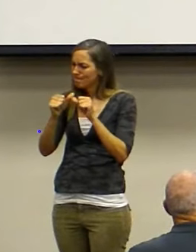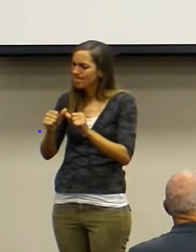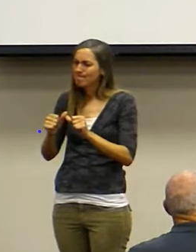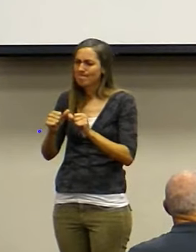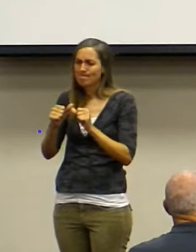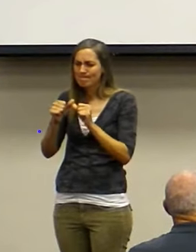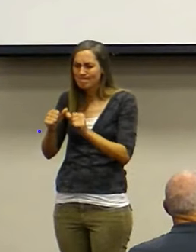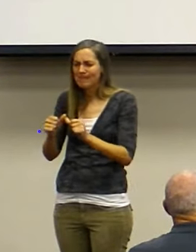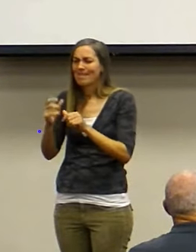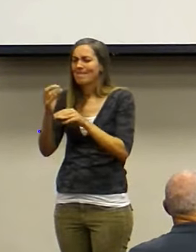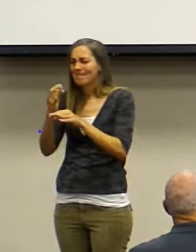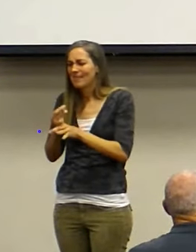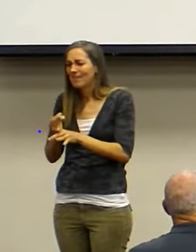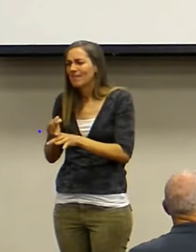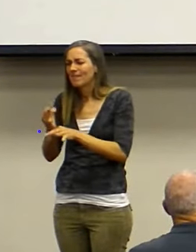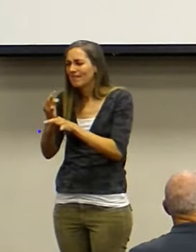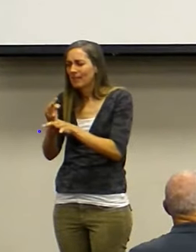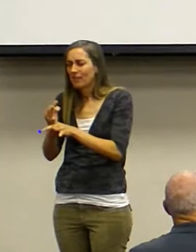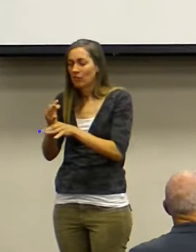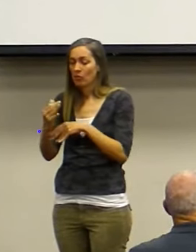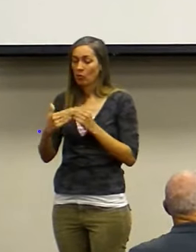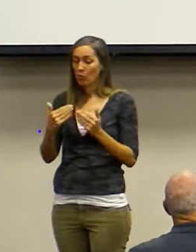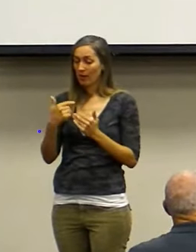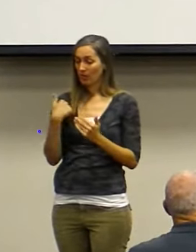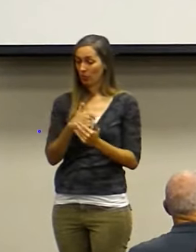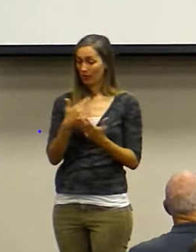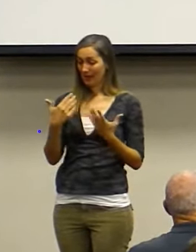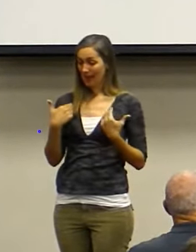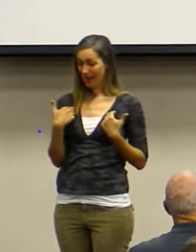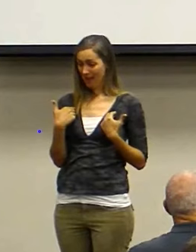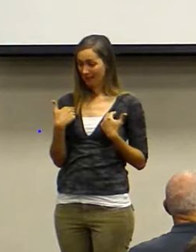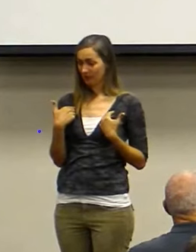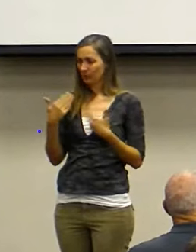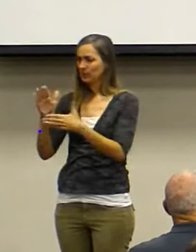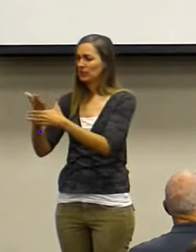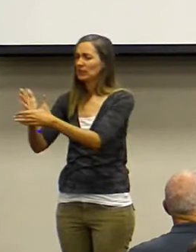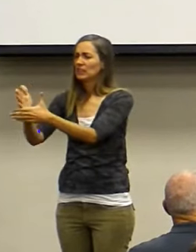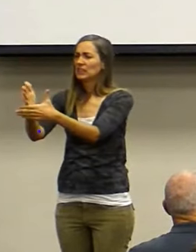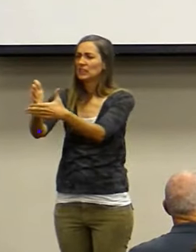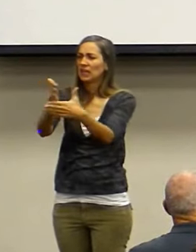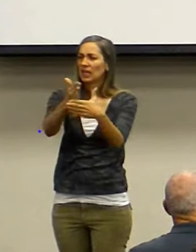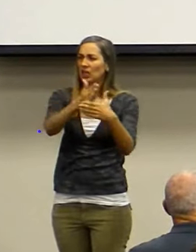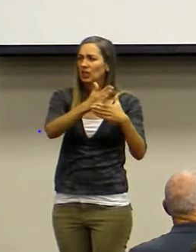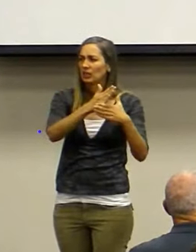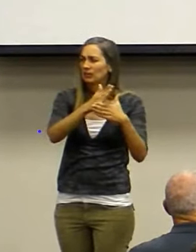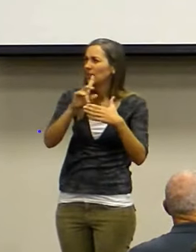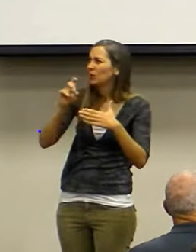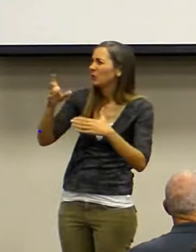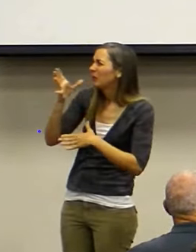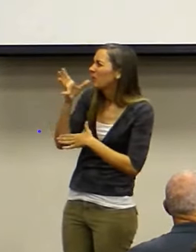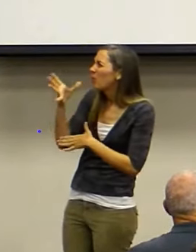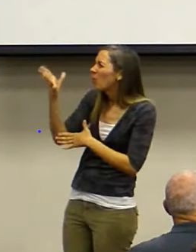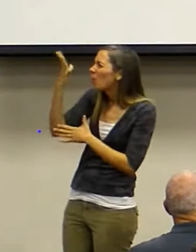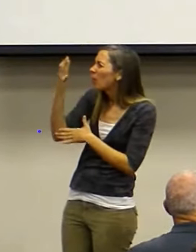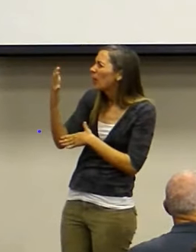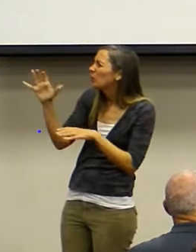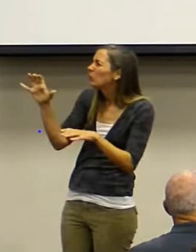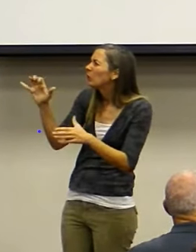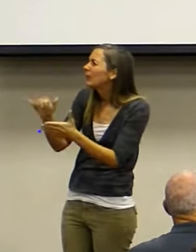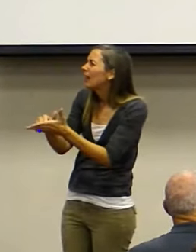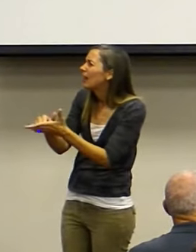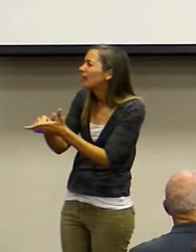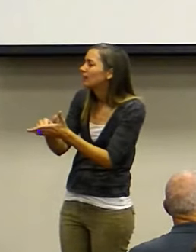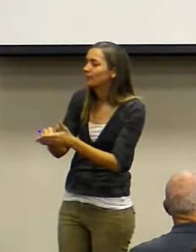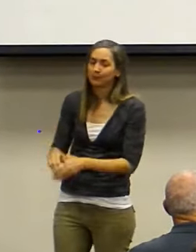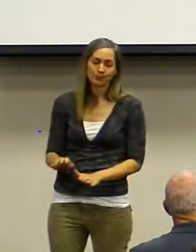Whatever we had, we share with everybody. And I always ask her, well, why are you doing that? She goes, it's okay, baby. The Lord will